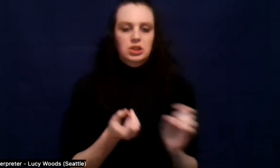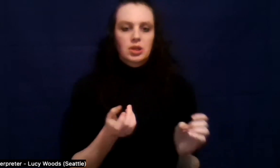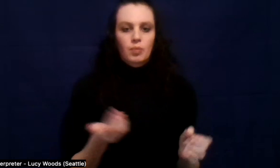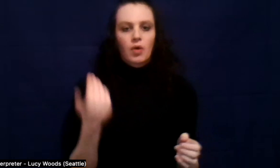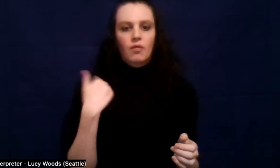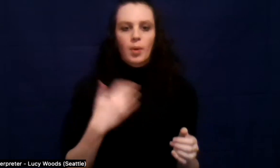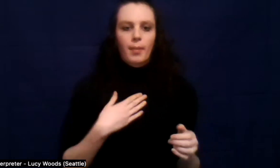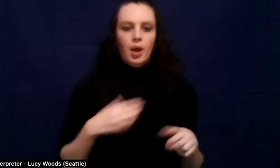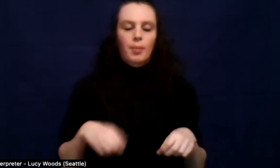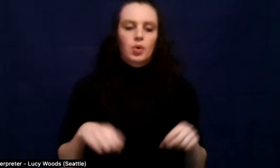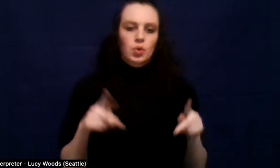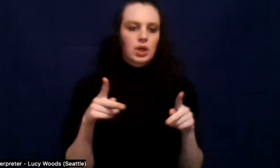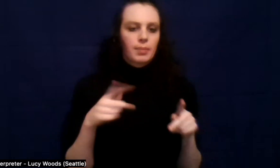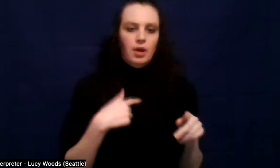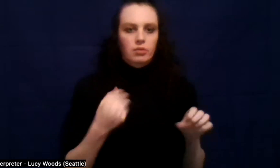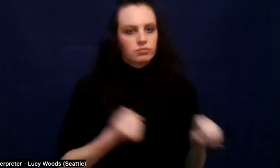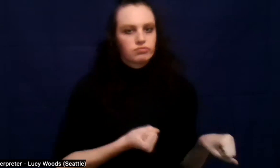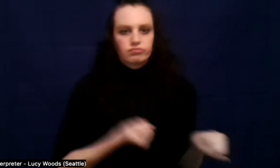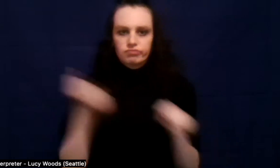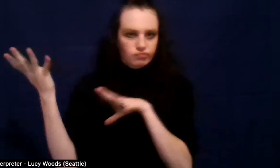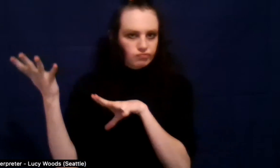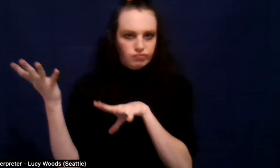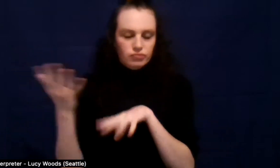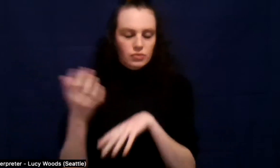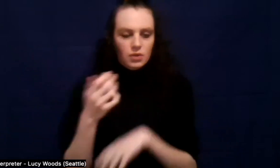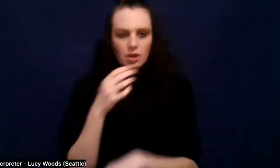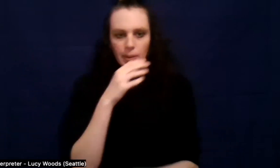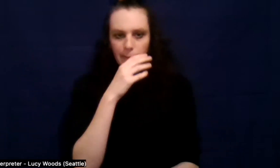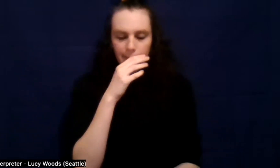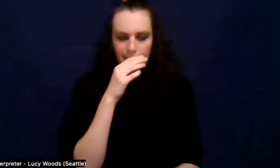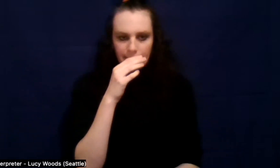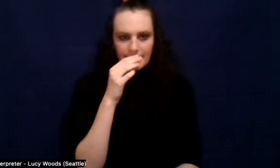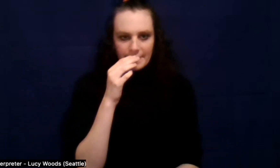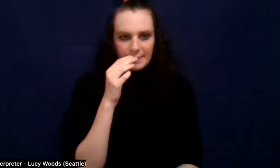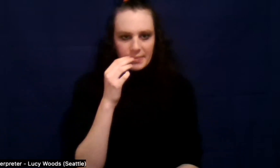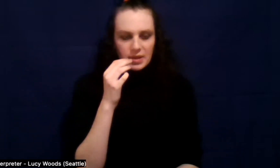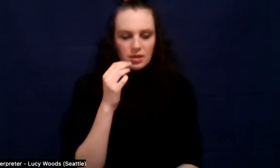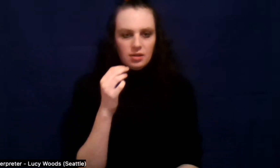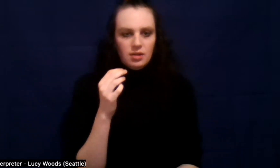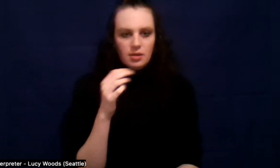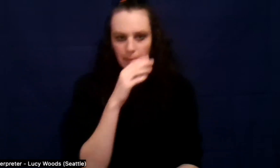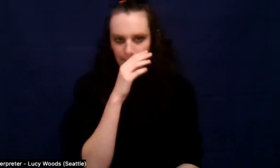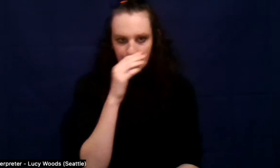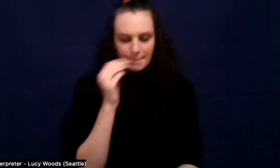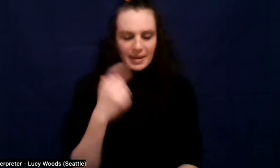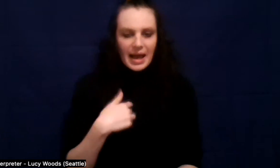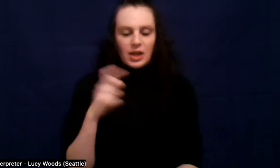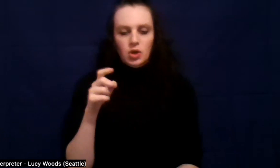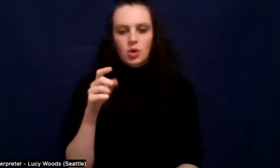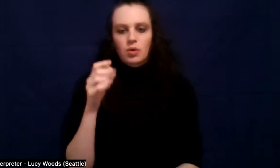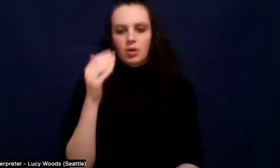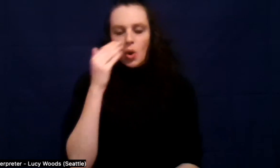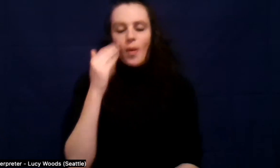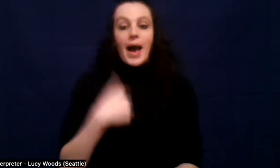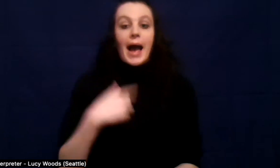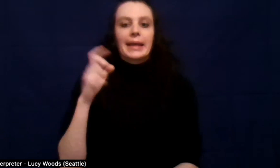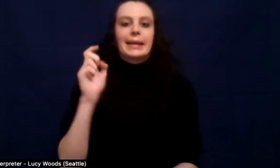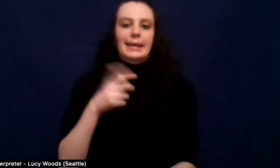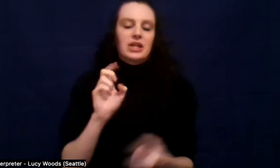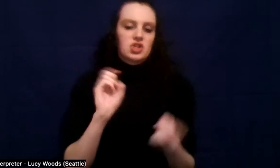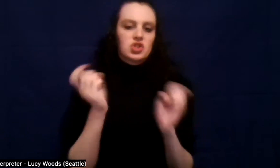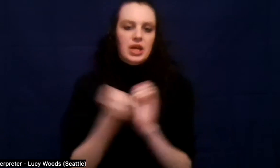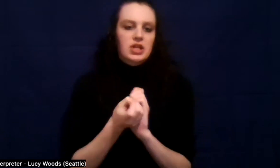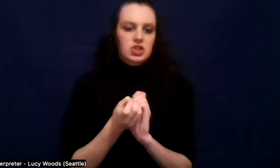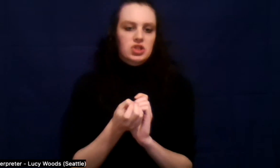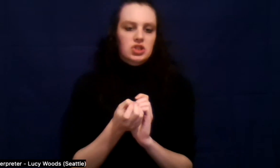and I knew that I was the only one that could do anything different. You know, like nobody could do it for me. There wasn't